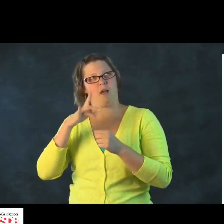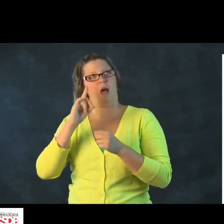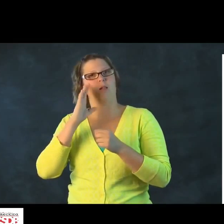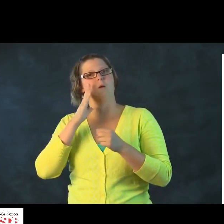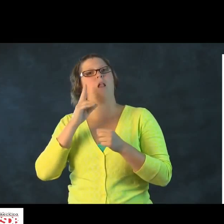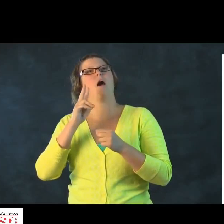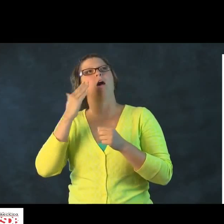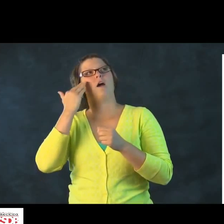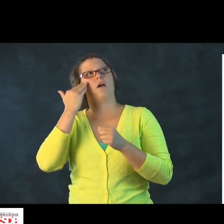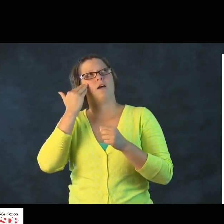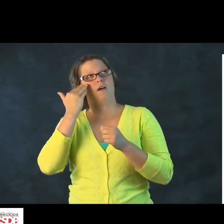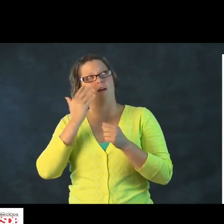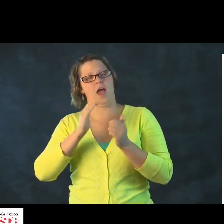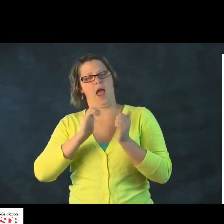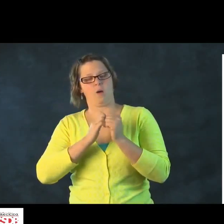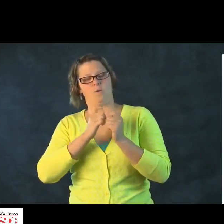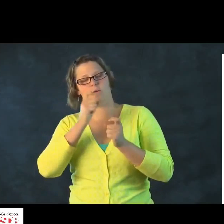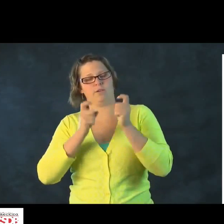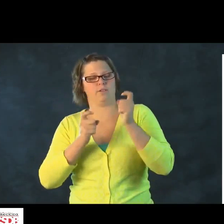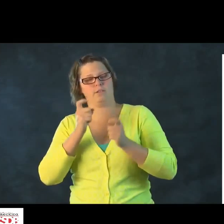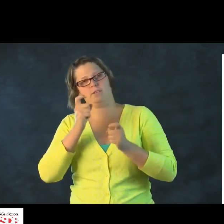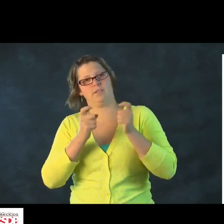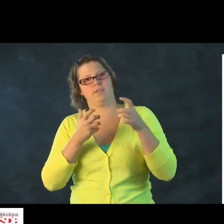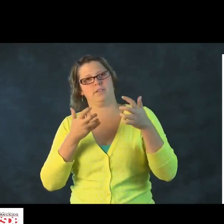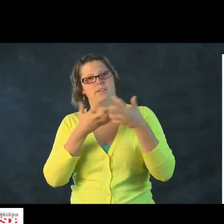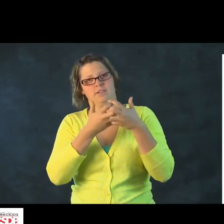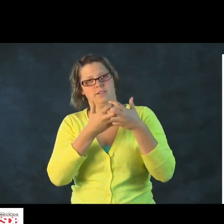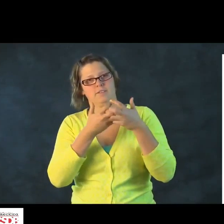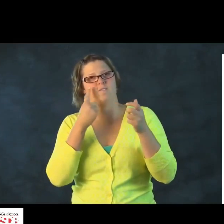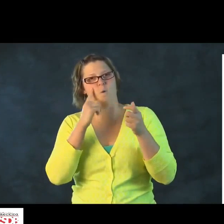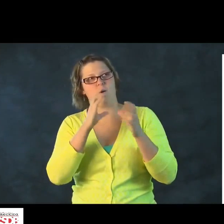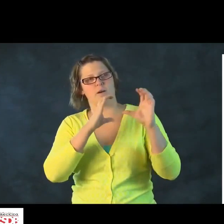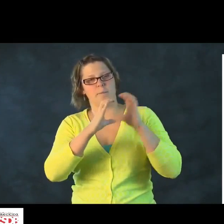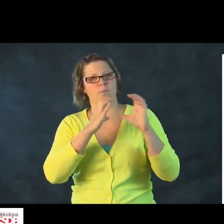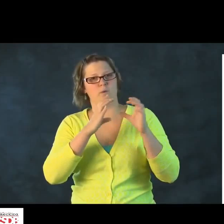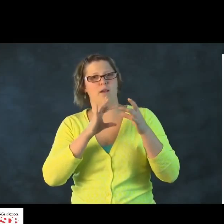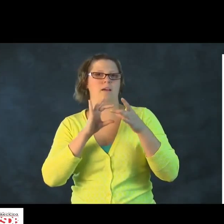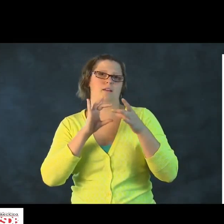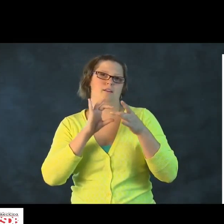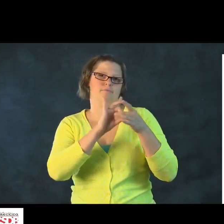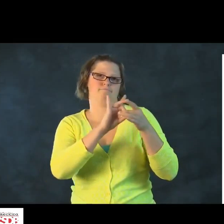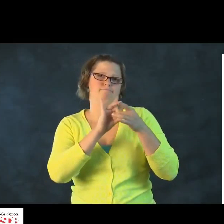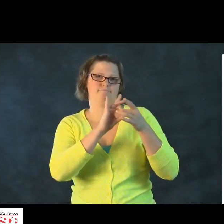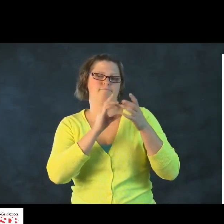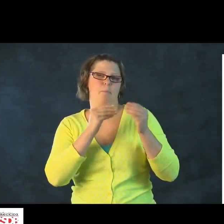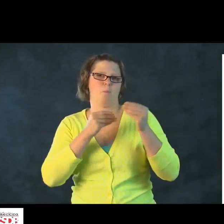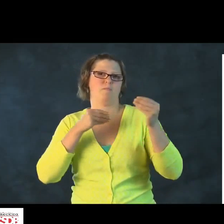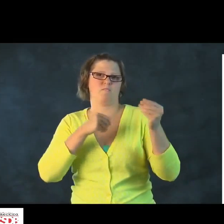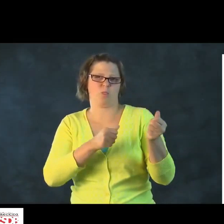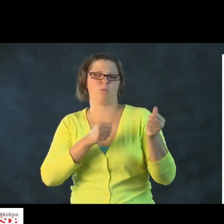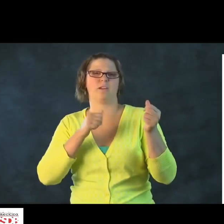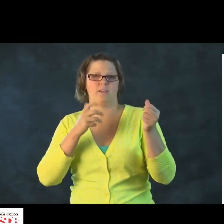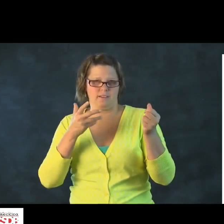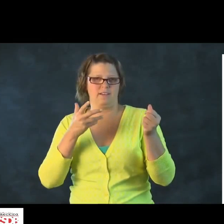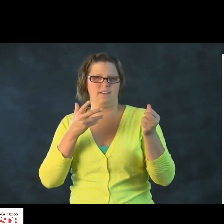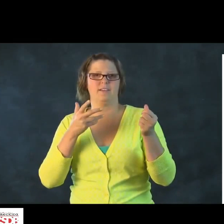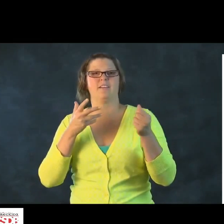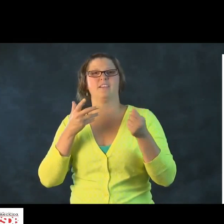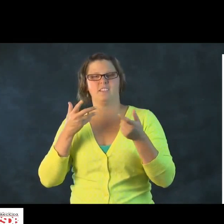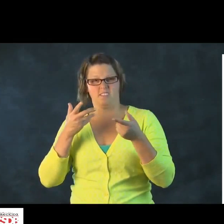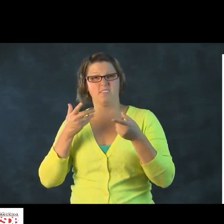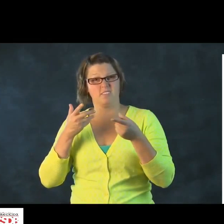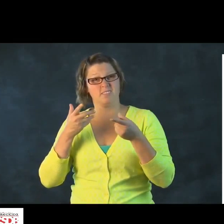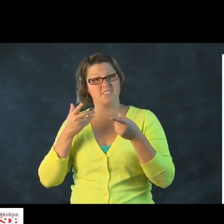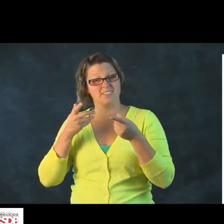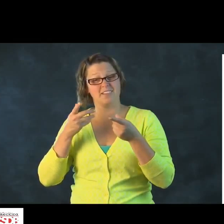as a result, they'll develop the language through that experience. And they will make the appropriate adaptations in terms of how to appropriately communicate and